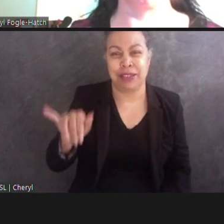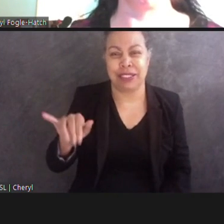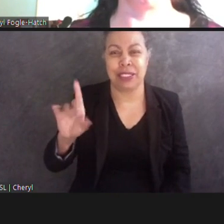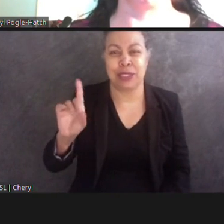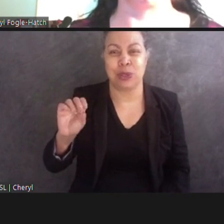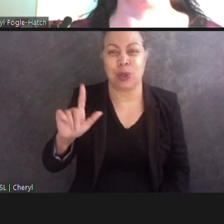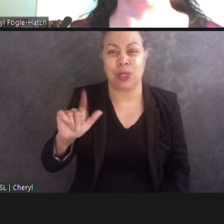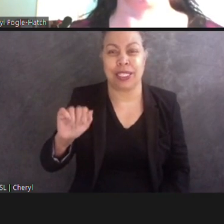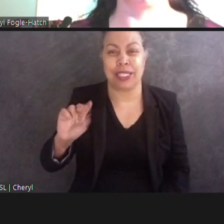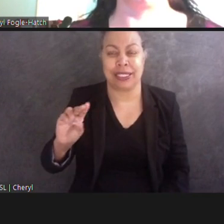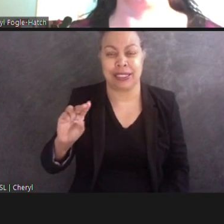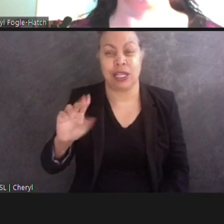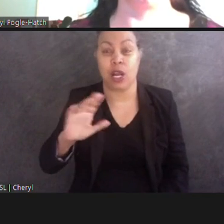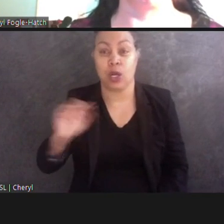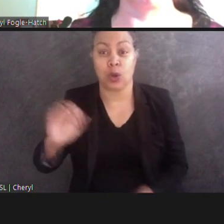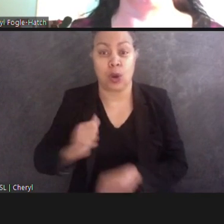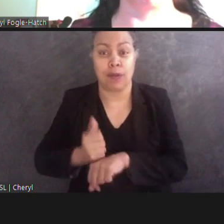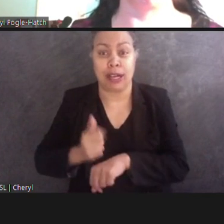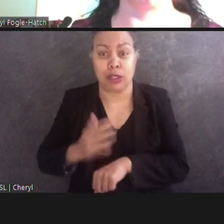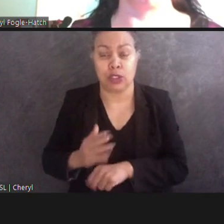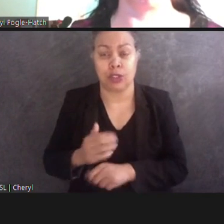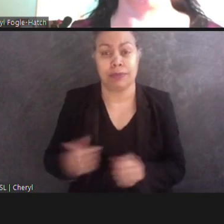FDR Memorial Legacy Committee who will moderate today's event.